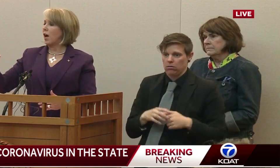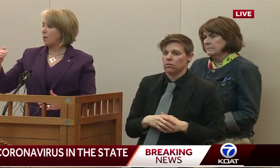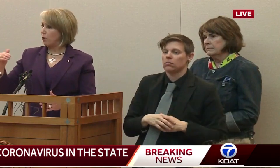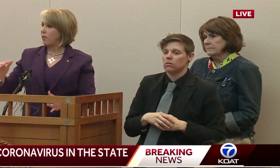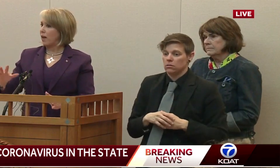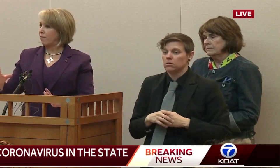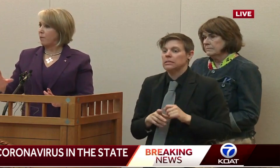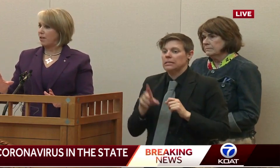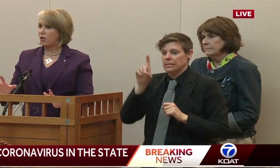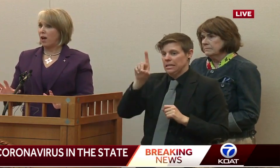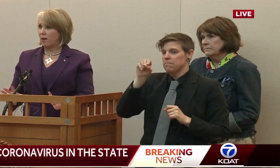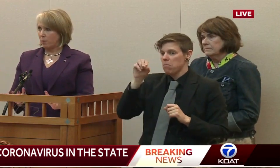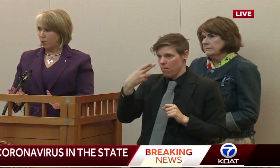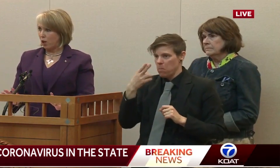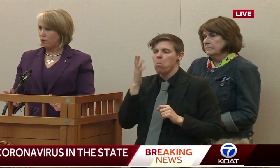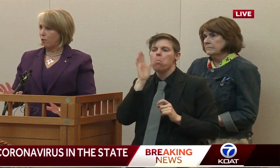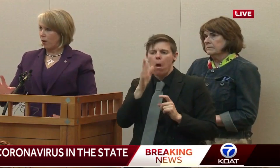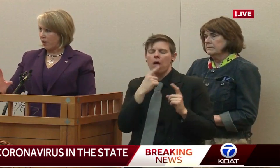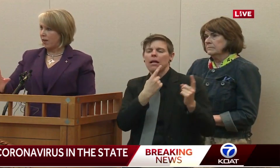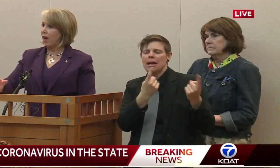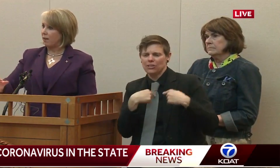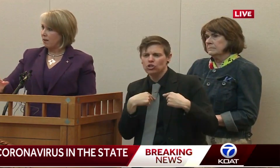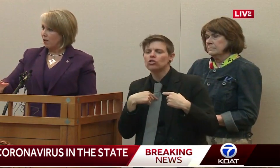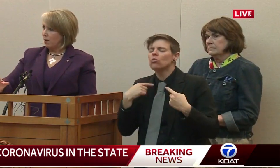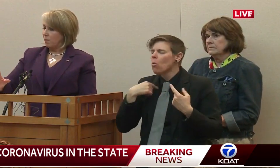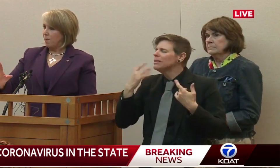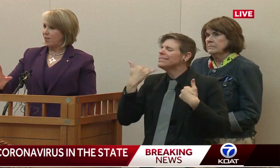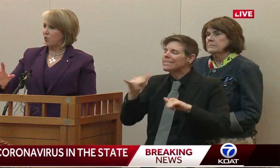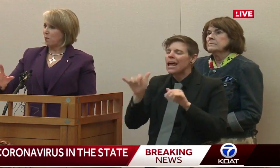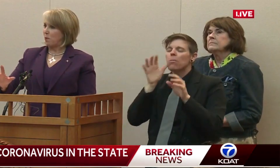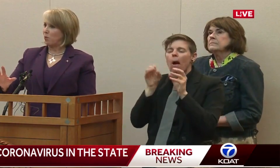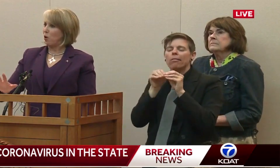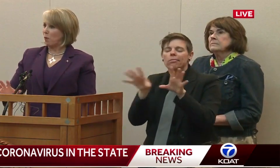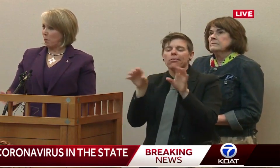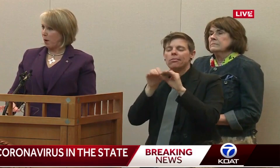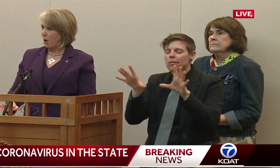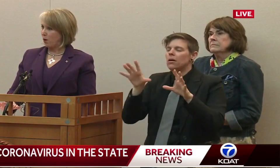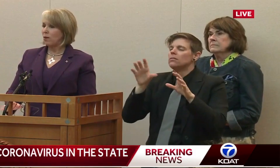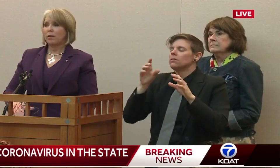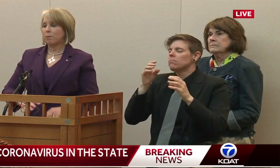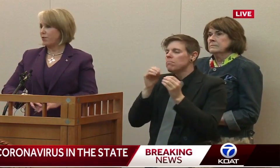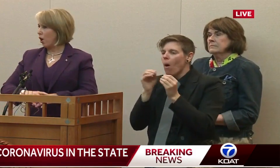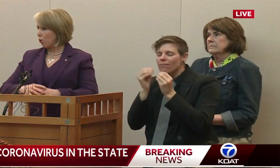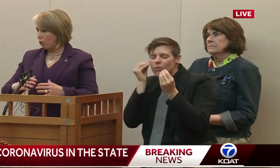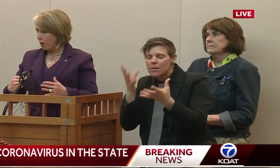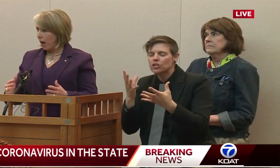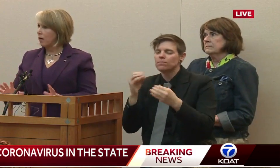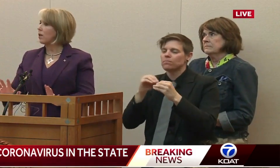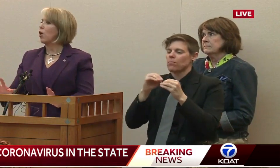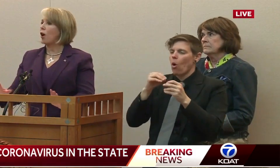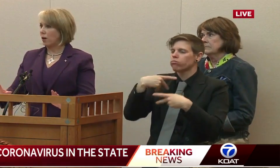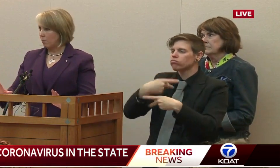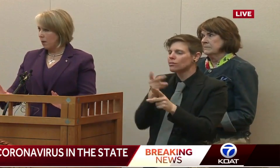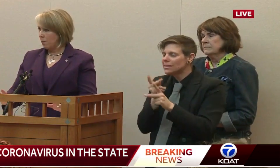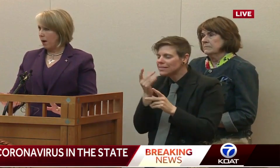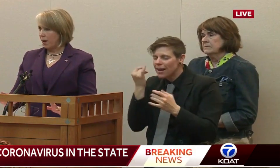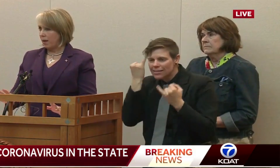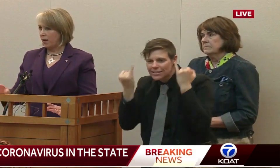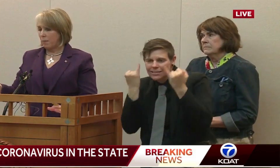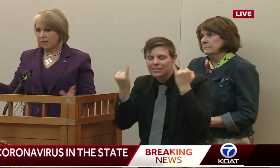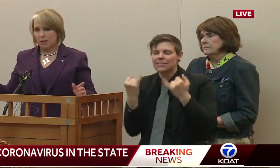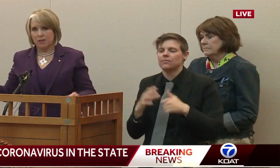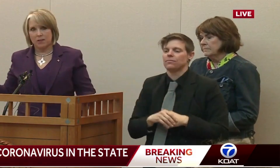we'll continue to kind of put that information out in a productive way that, again, make sure that people know we're prepared, but don't create alarm